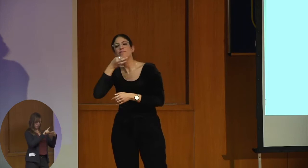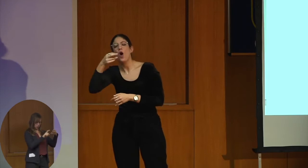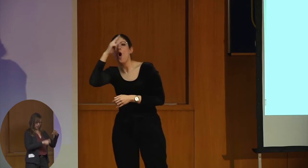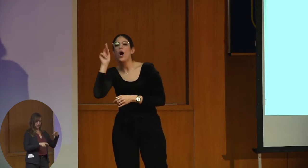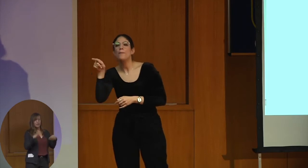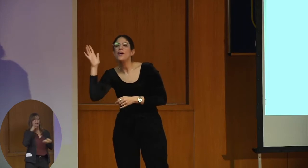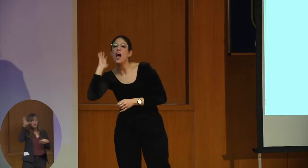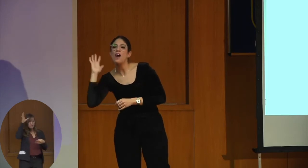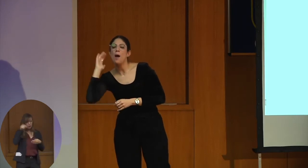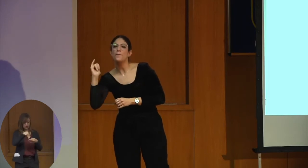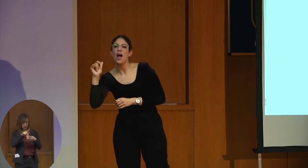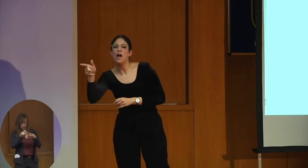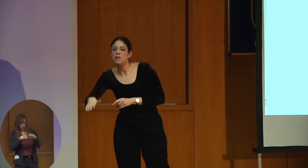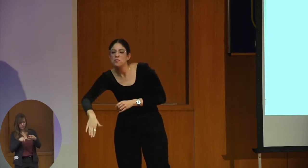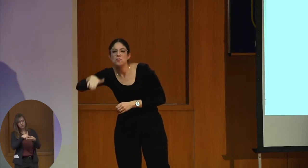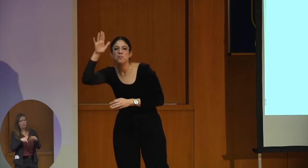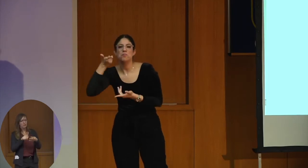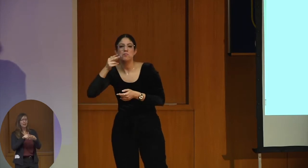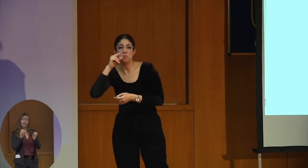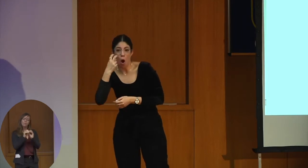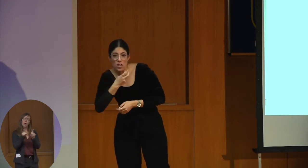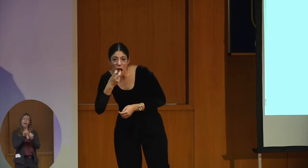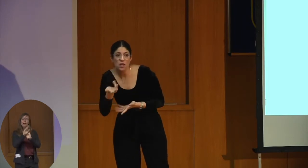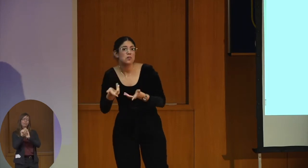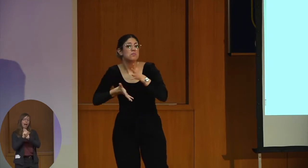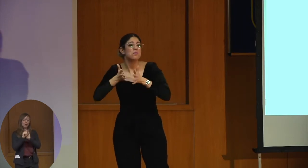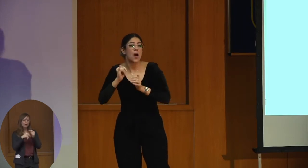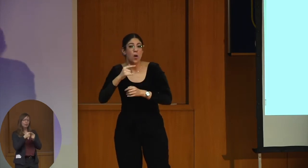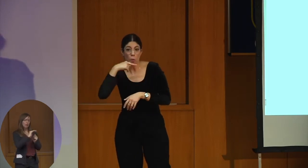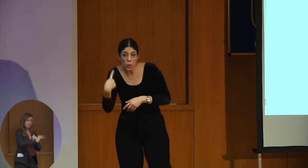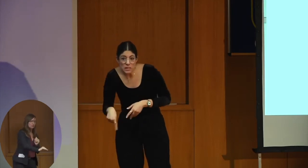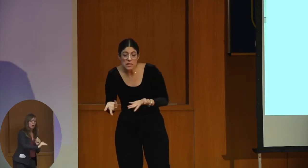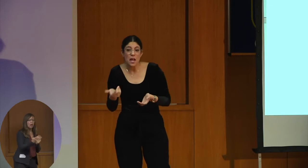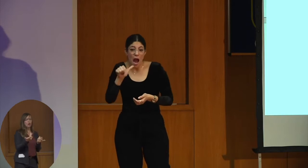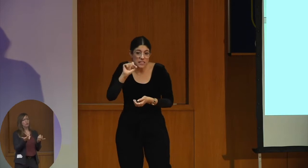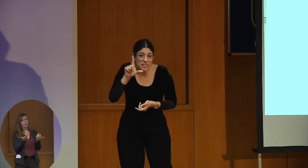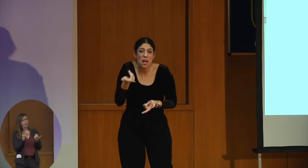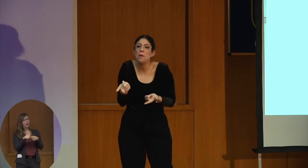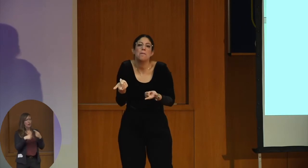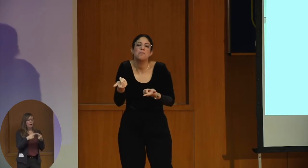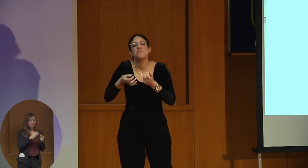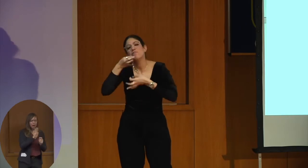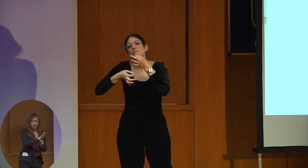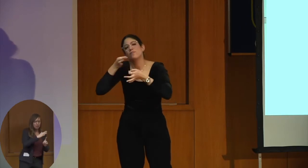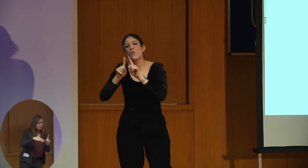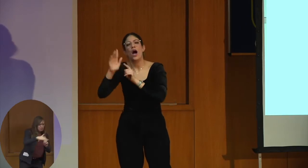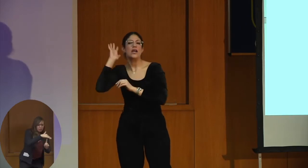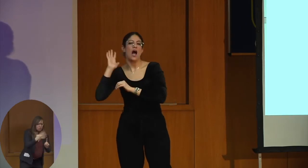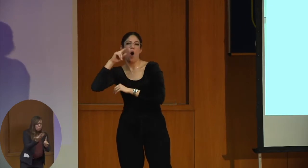questionnaire was background questions about the child, about their environment, about the language status,